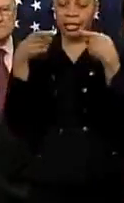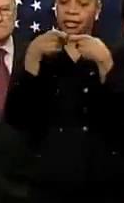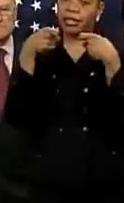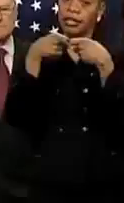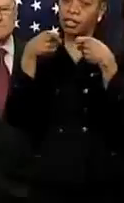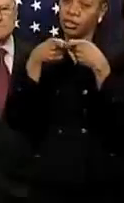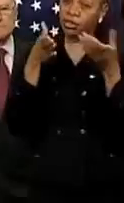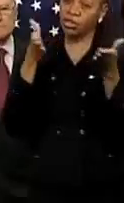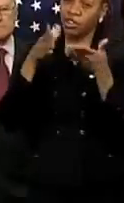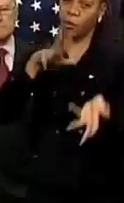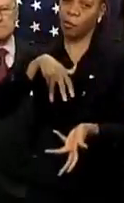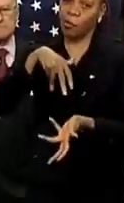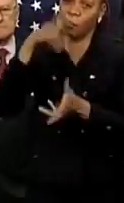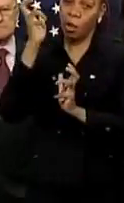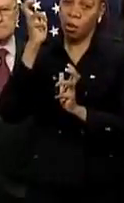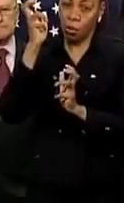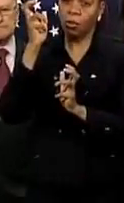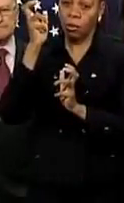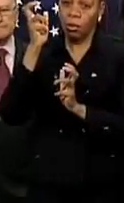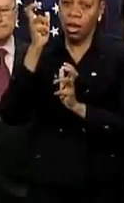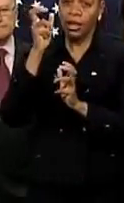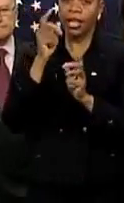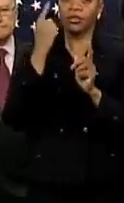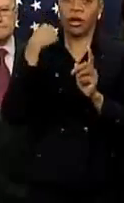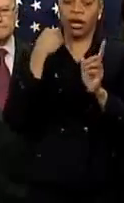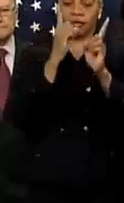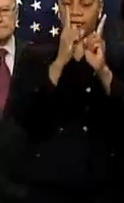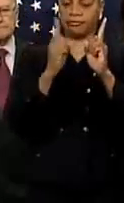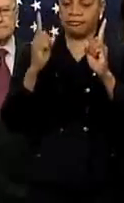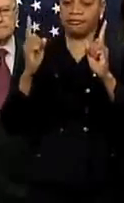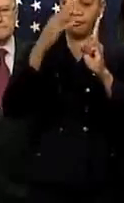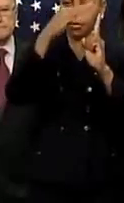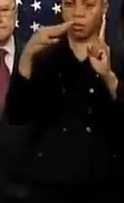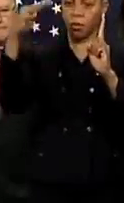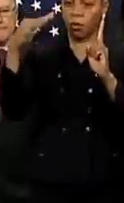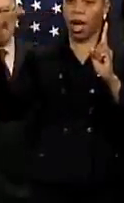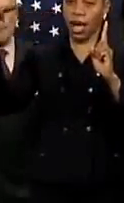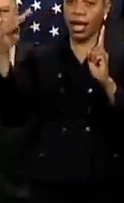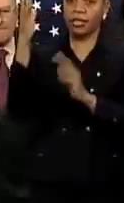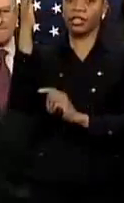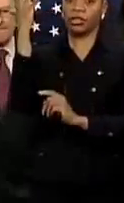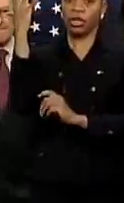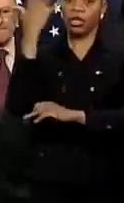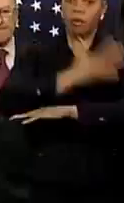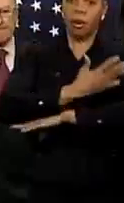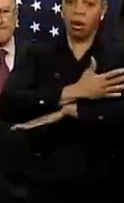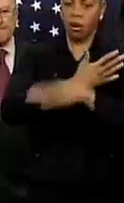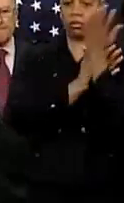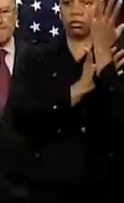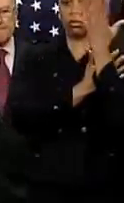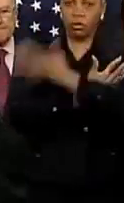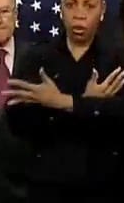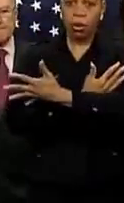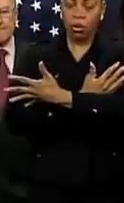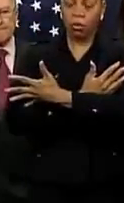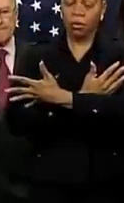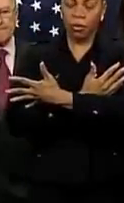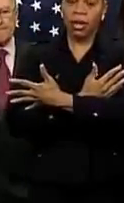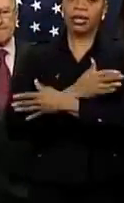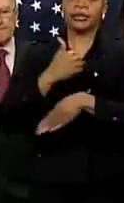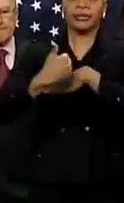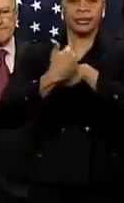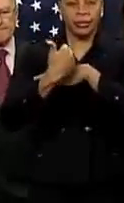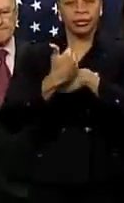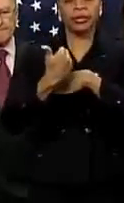service in neighborhoods with overhead lines. As trees topple down, branches shear off trees and do serious